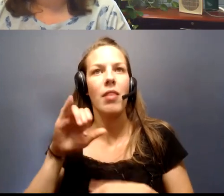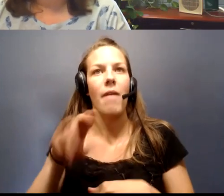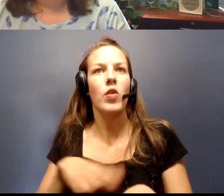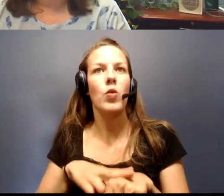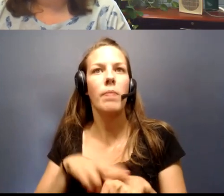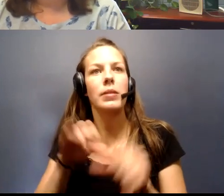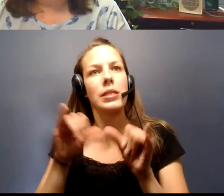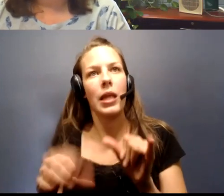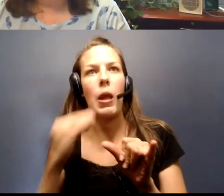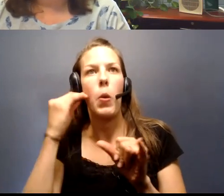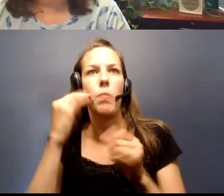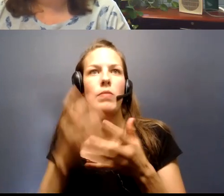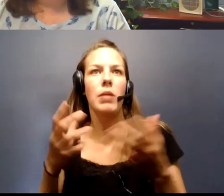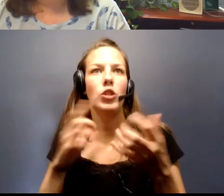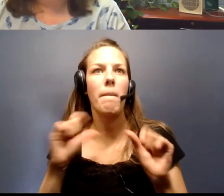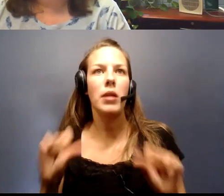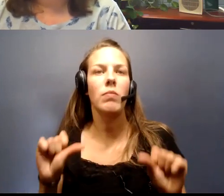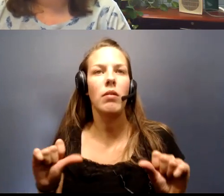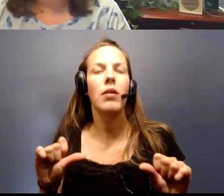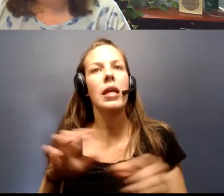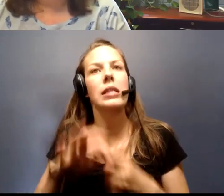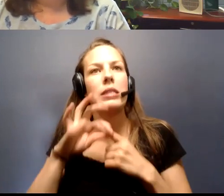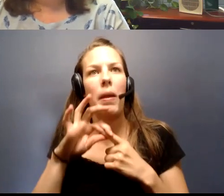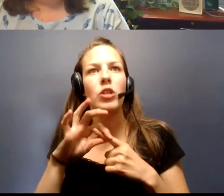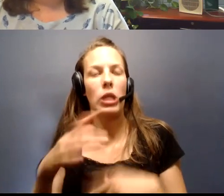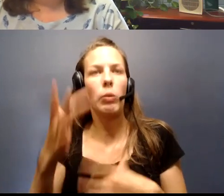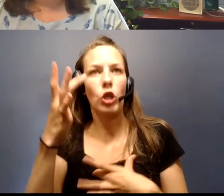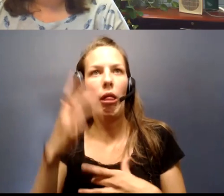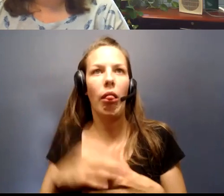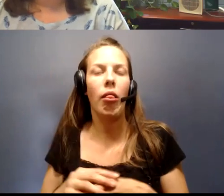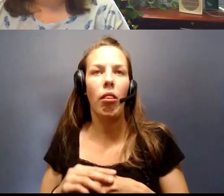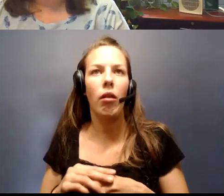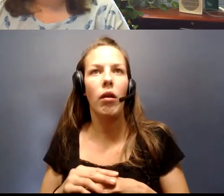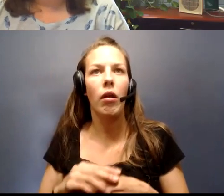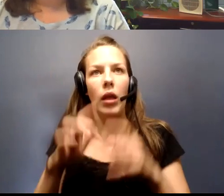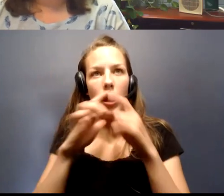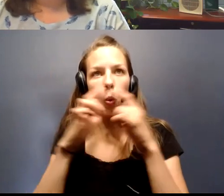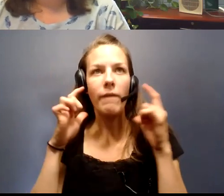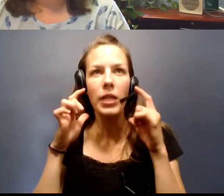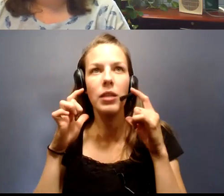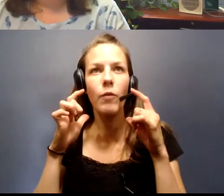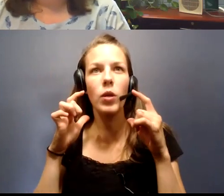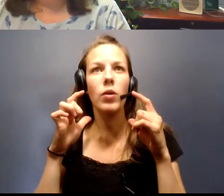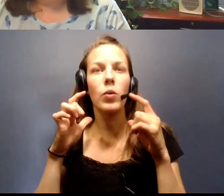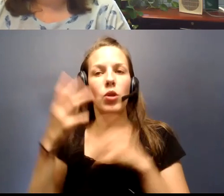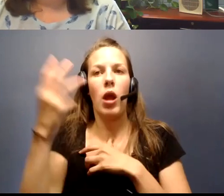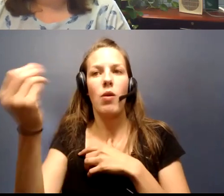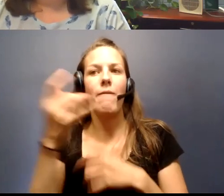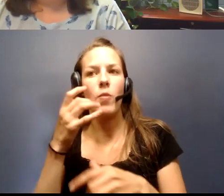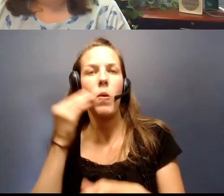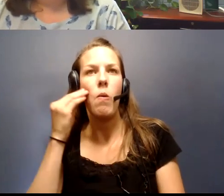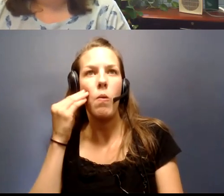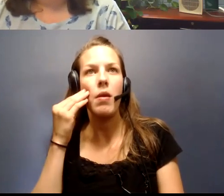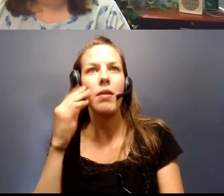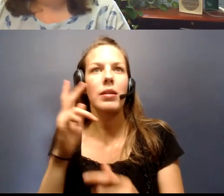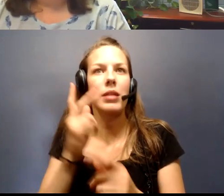to stay at home as much as possible, and especially when ill. Wear a face covering when you are away from home. Keep